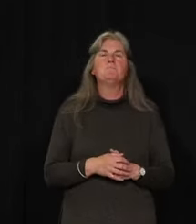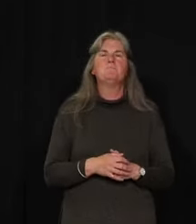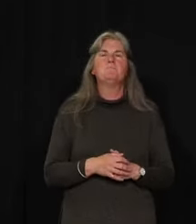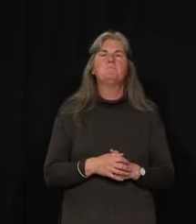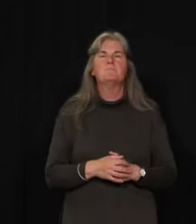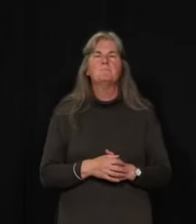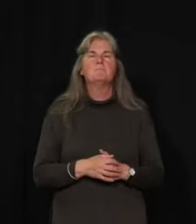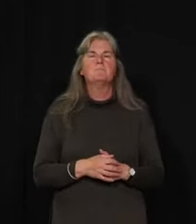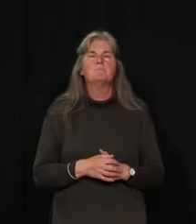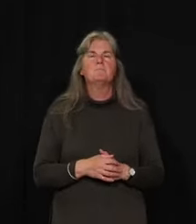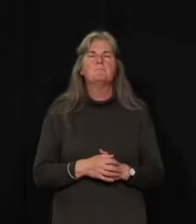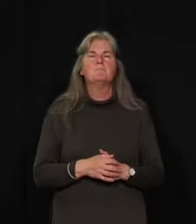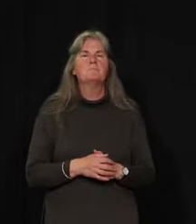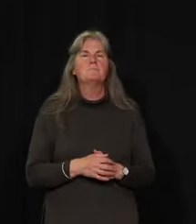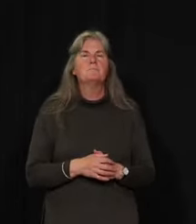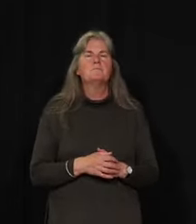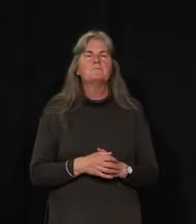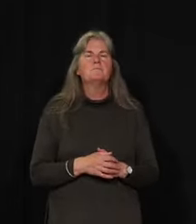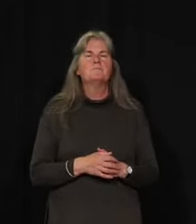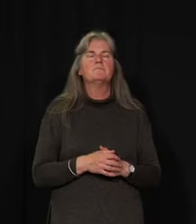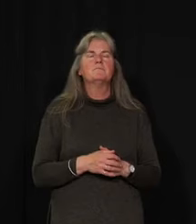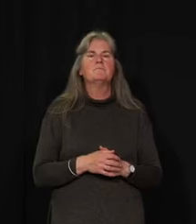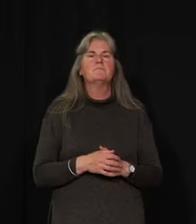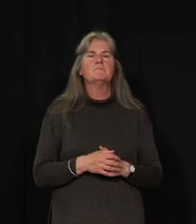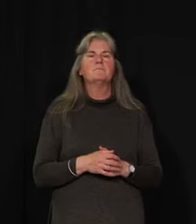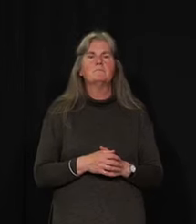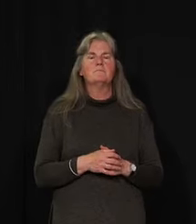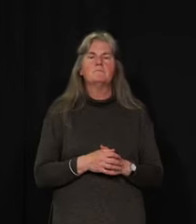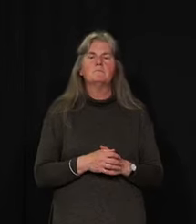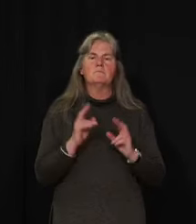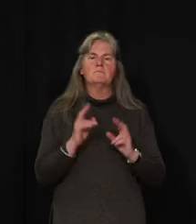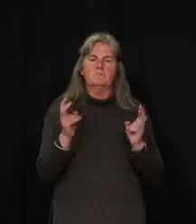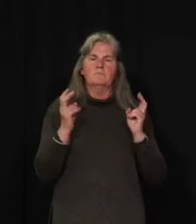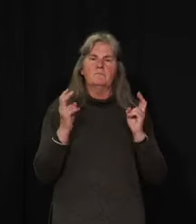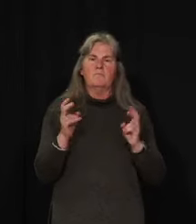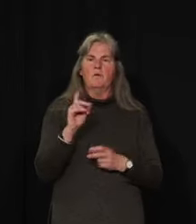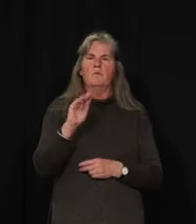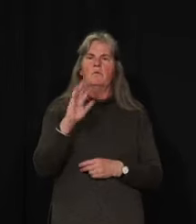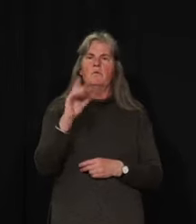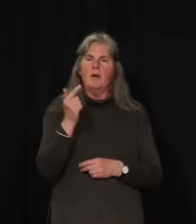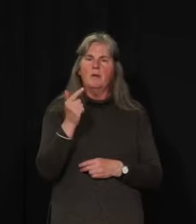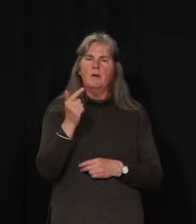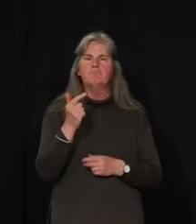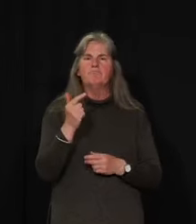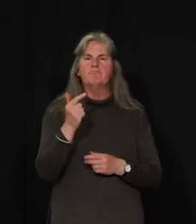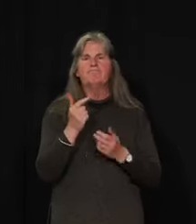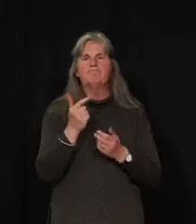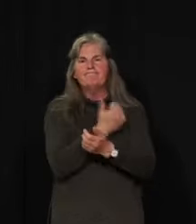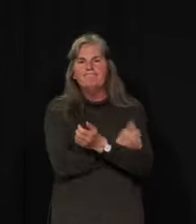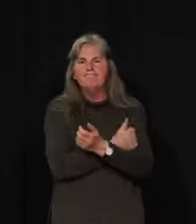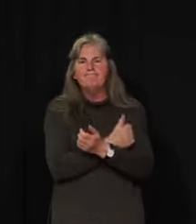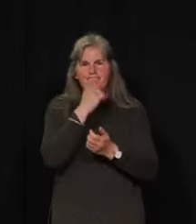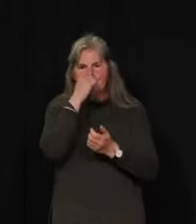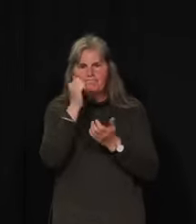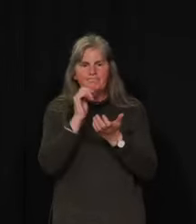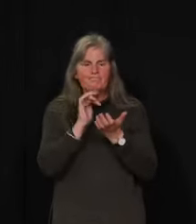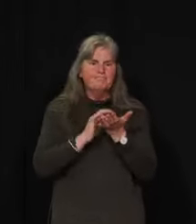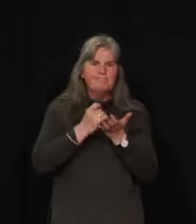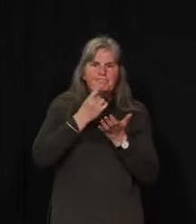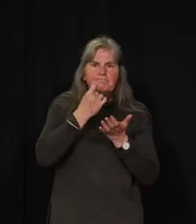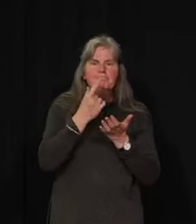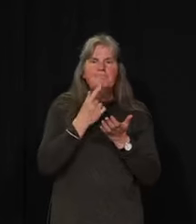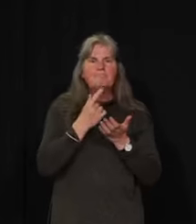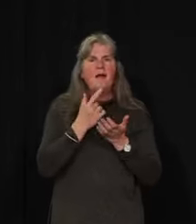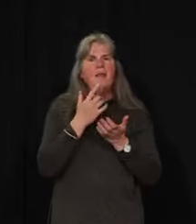Okay, so I'll address the drug question first. Again, a lot of that is around